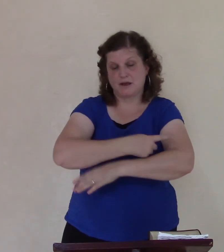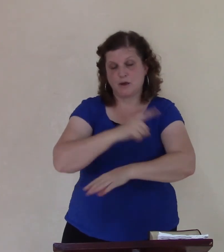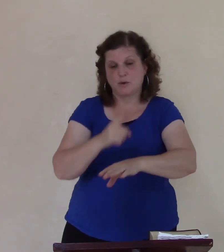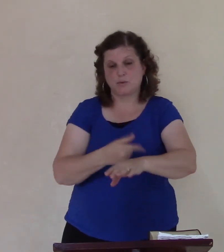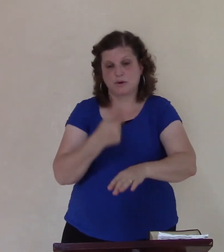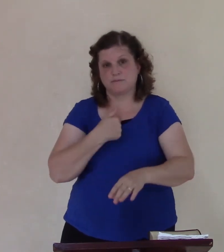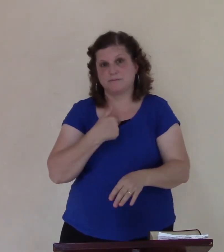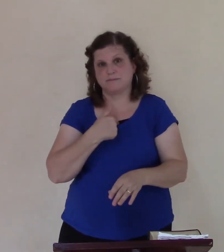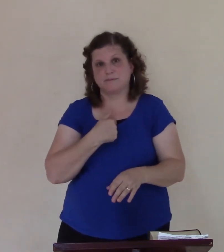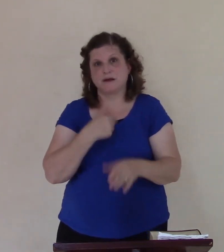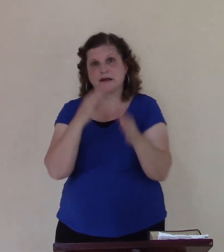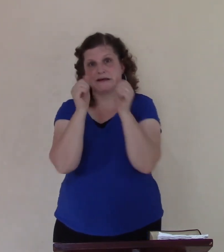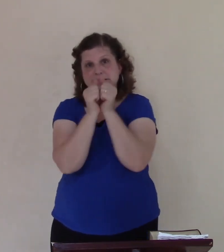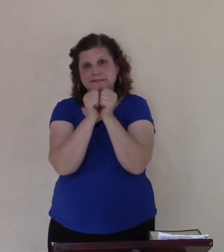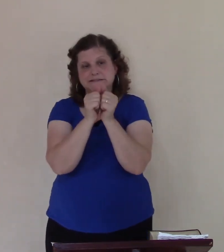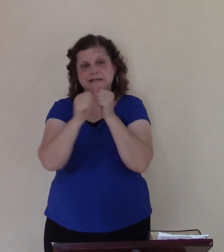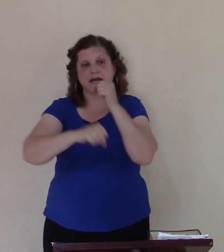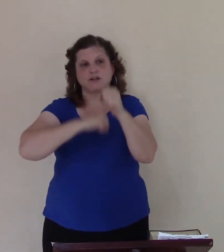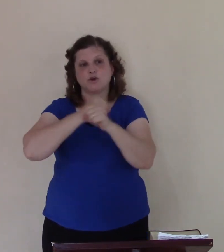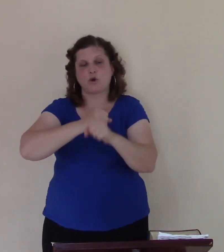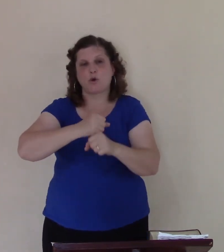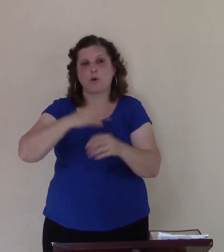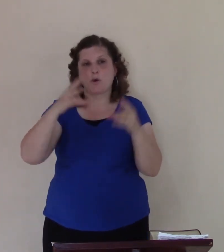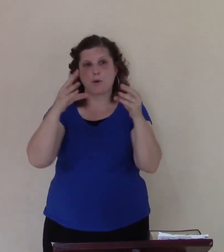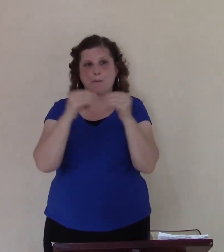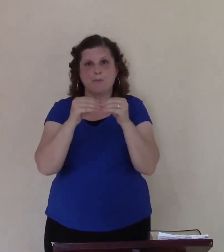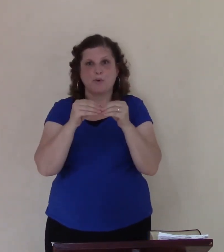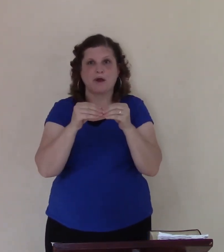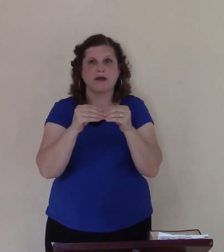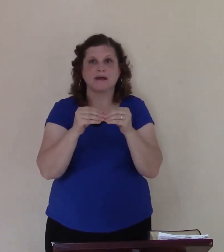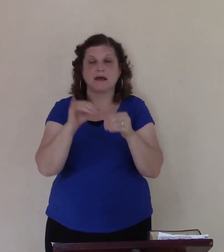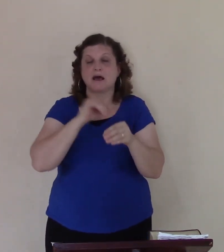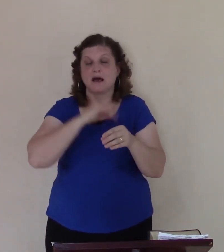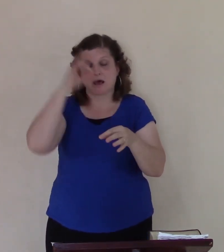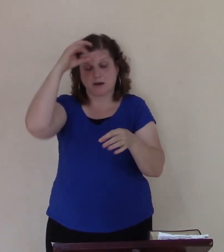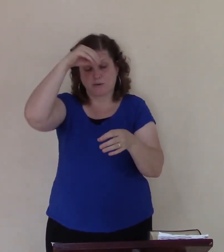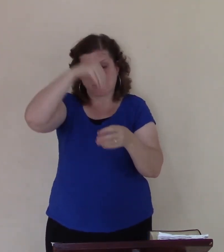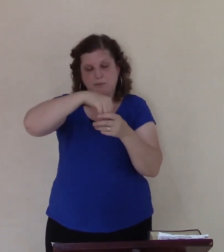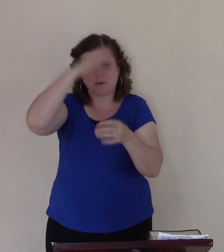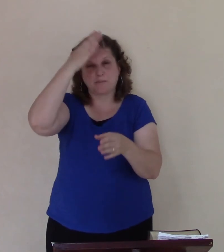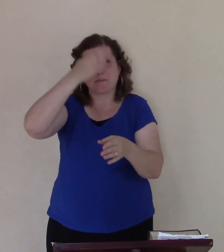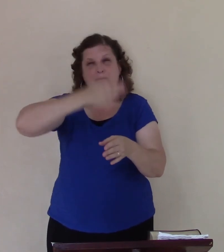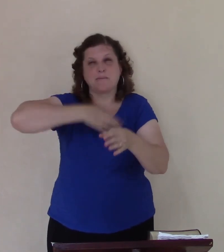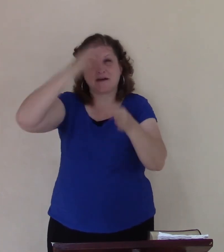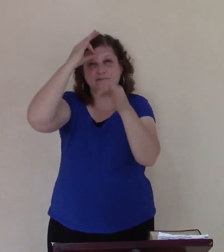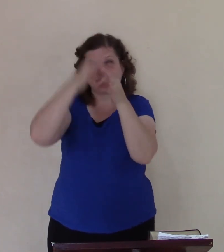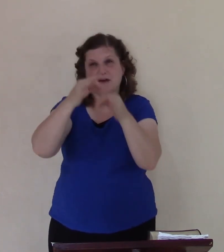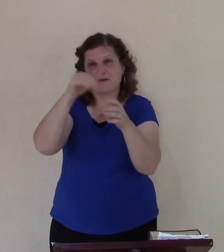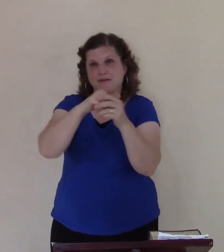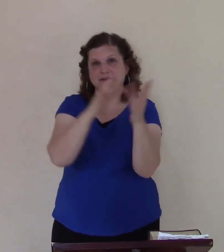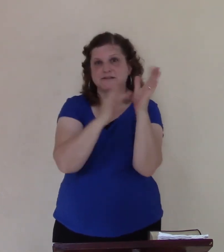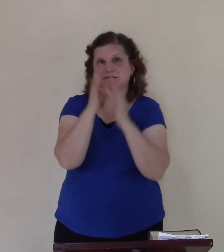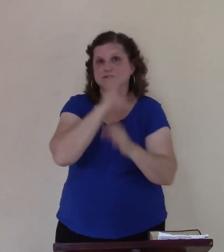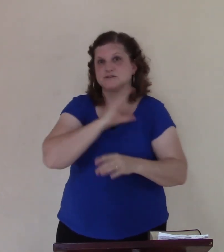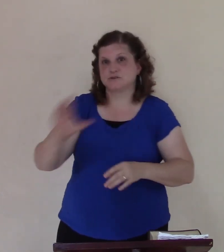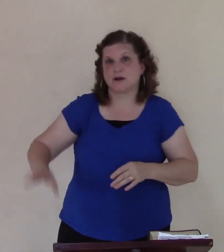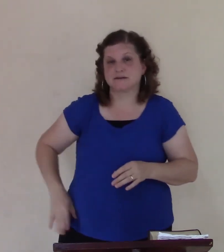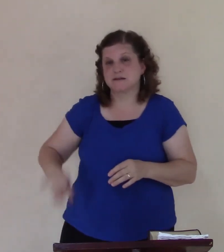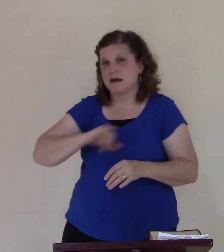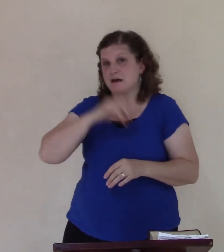faith in the Lord Jesus Christ in the Lord I realize there's nothing in knowing who is saving I realize I don't deserve the grace of God